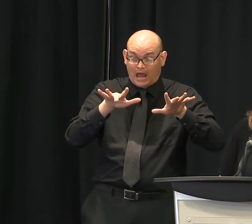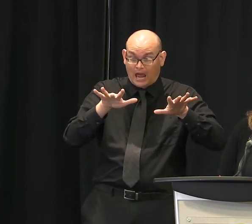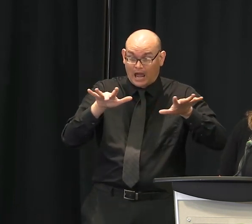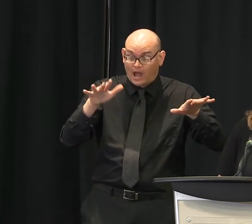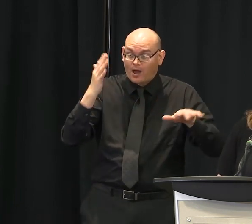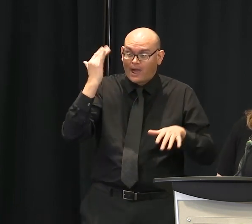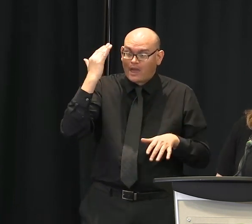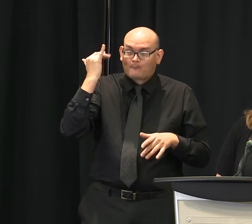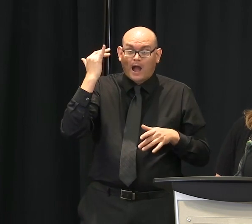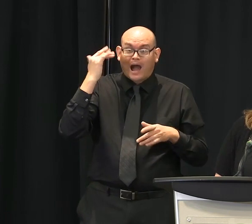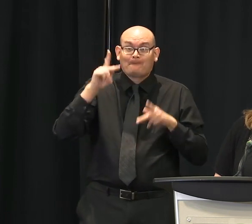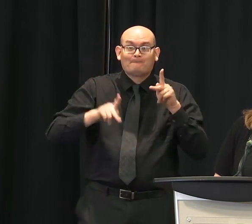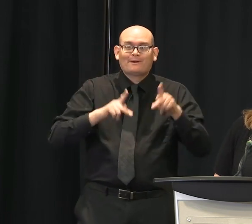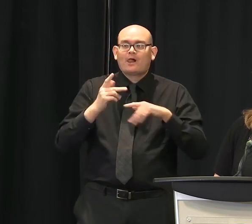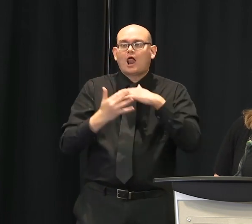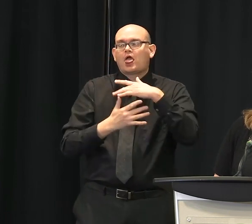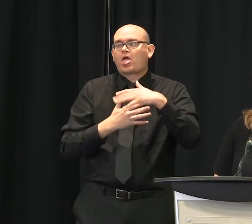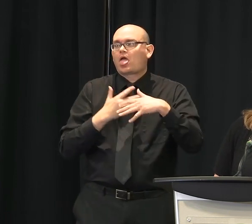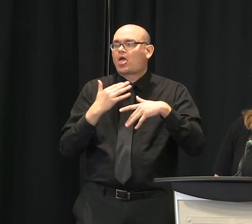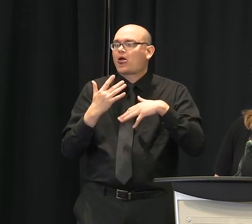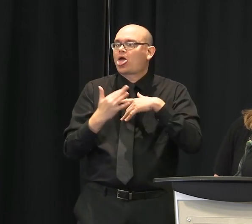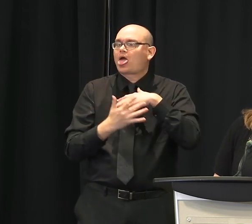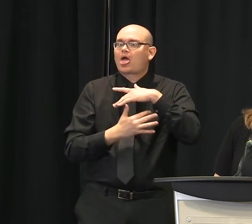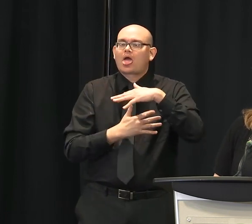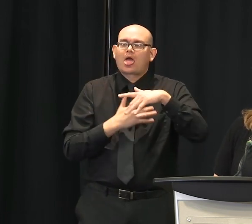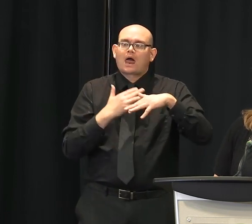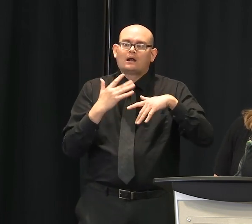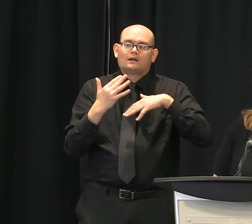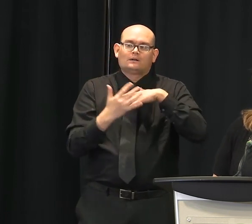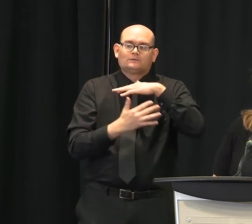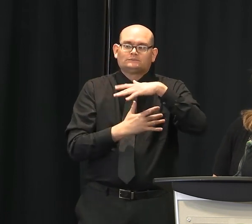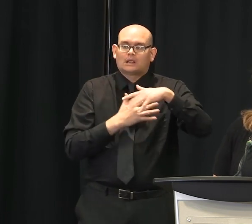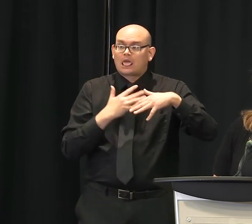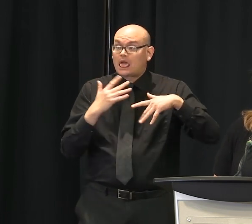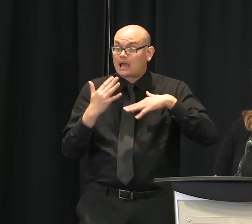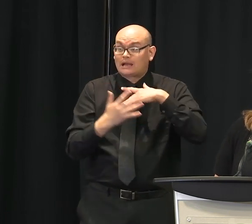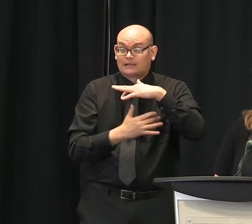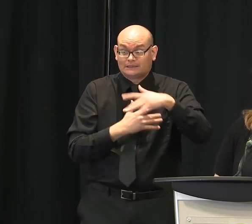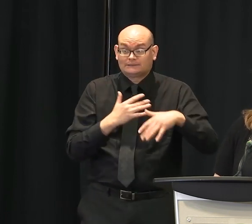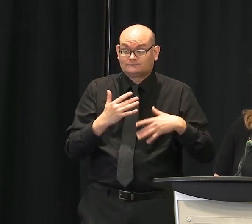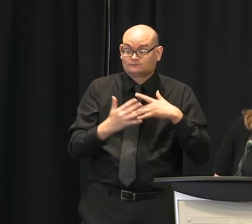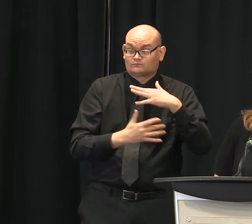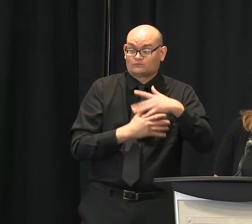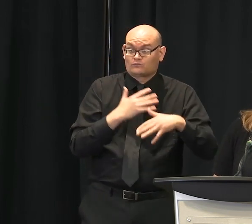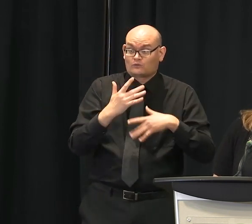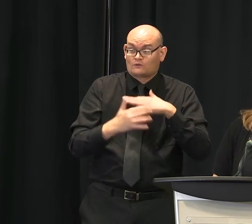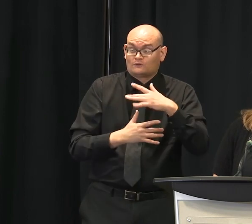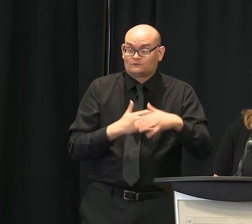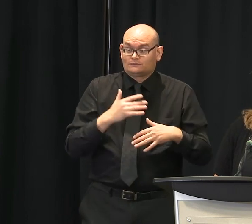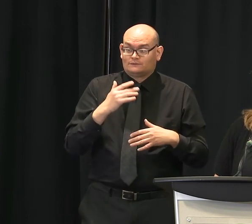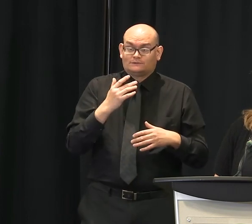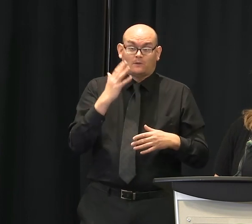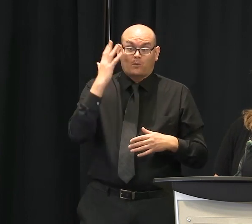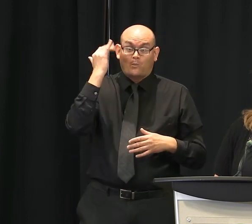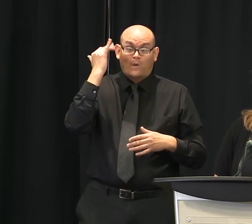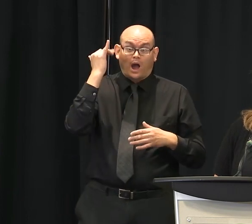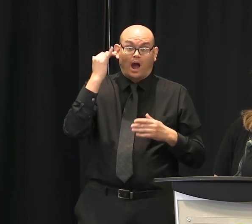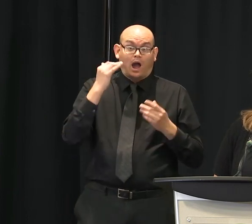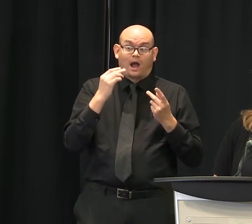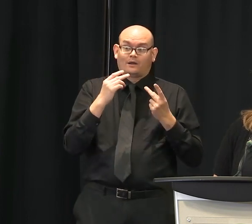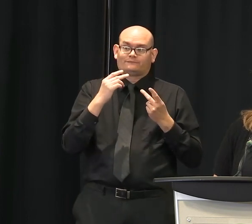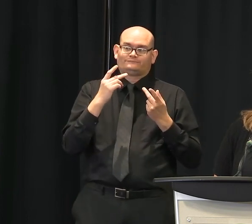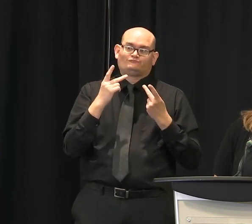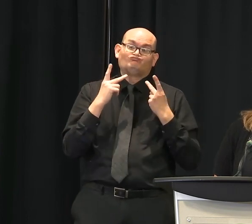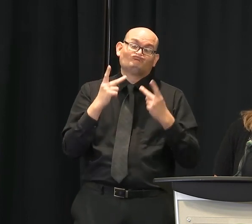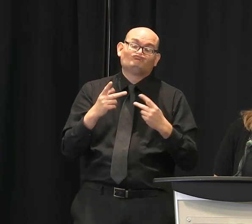congregate. These areas are also our hubs of tourism and commerce. And Greenville is a wonderful example of that as we